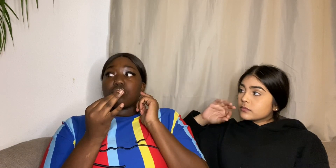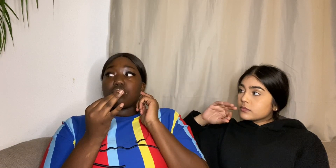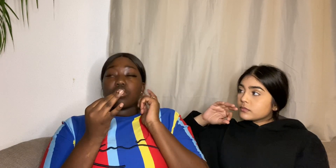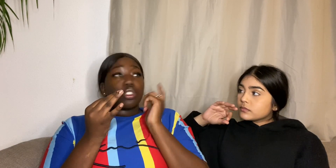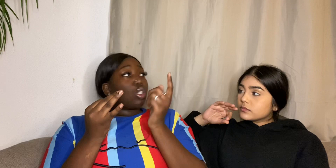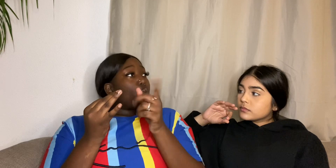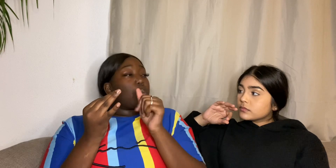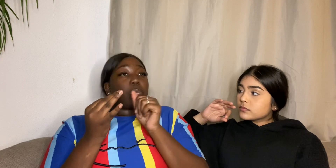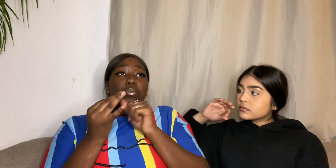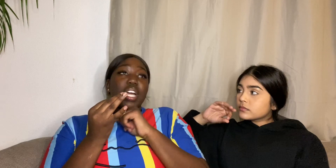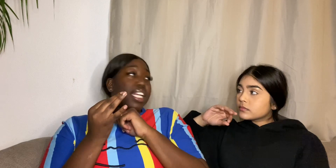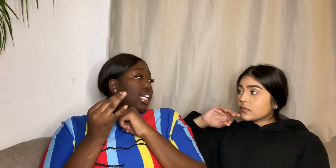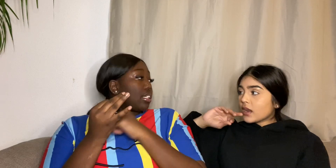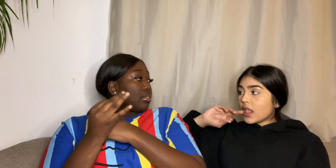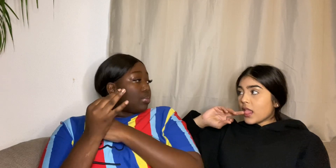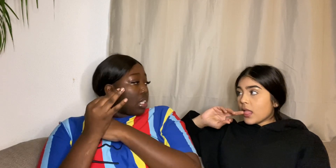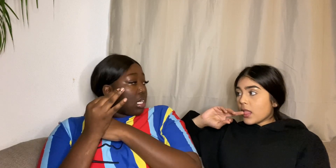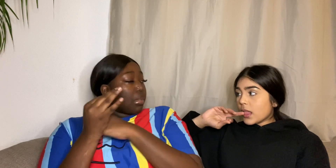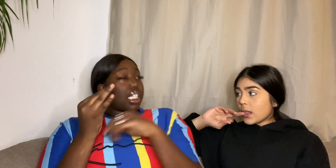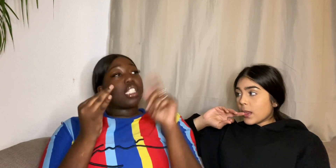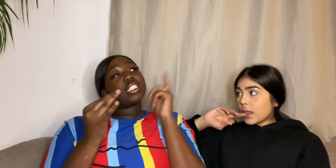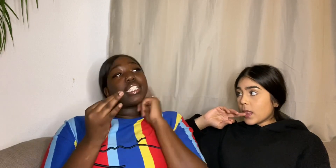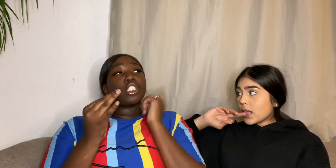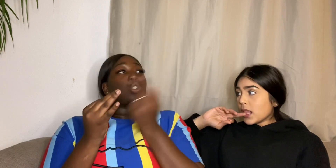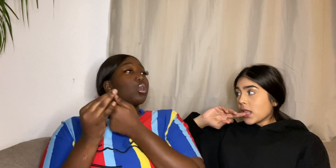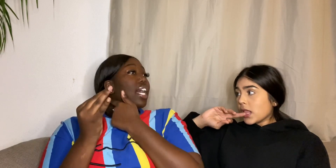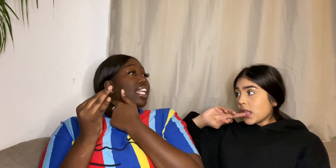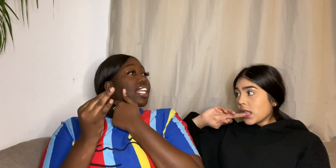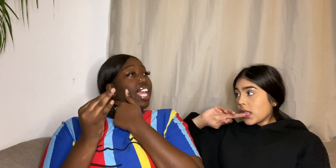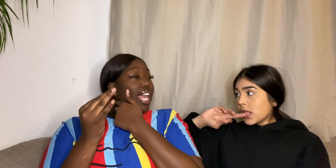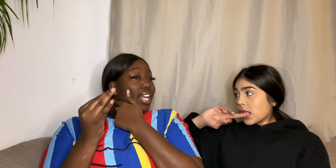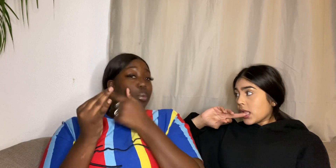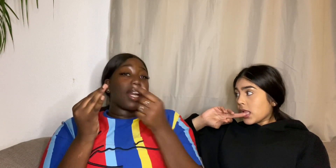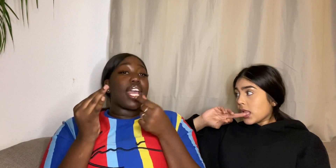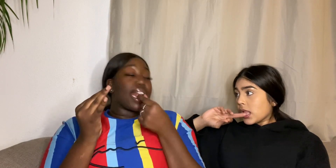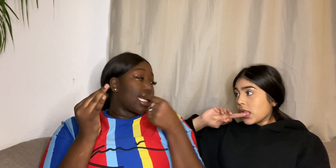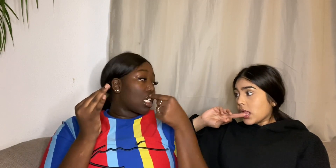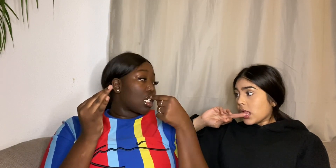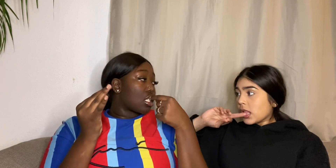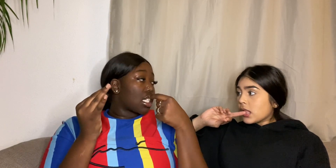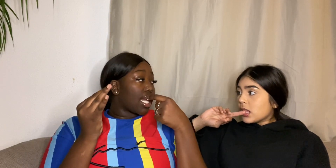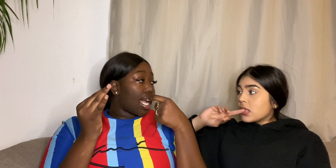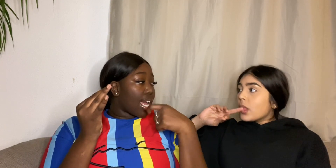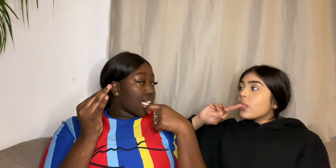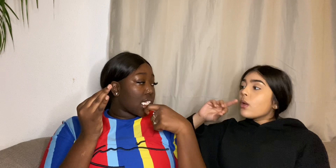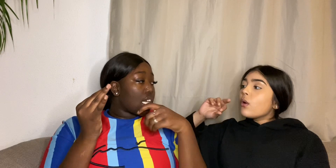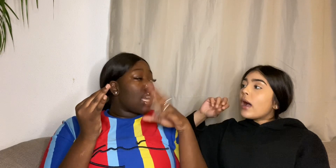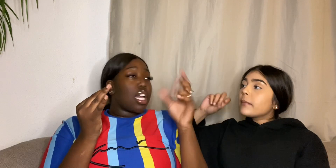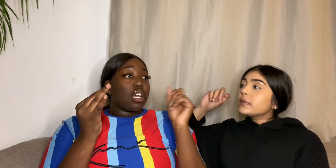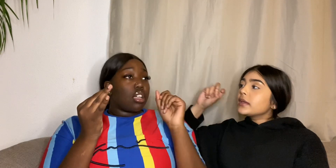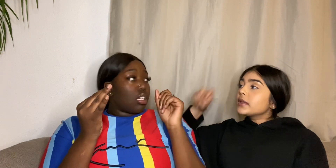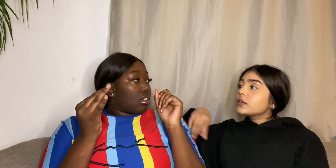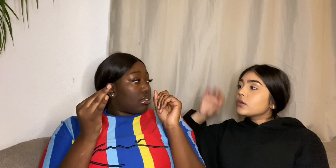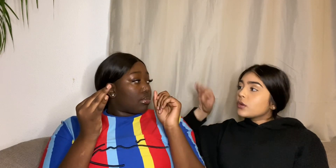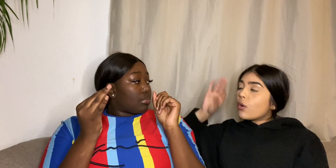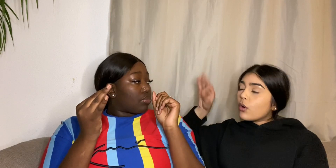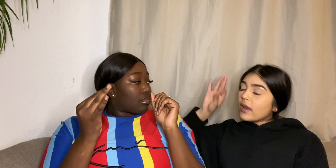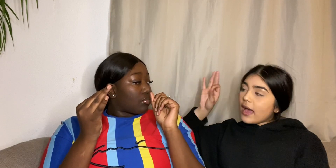No I didn't Because these two I didn't had When I had the snake eyes No I mean in your whole life